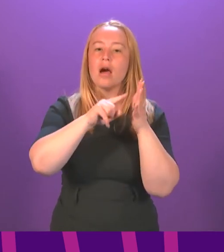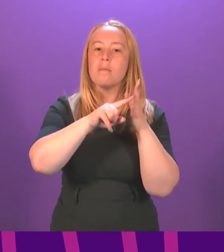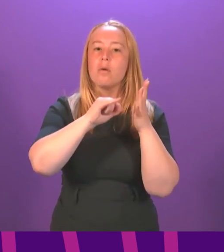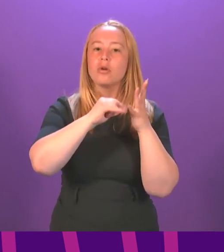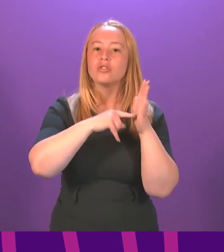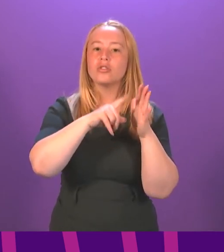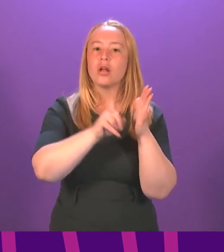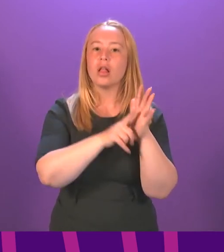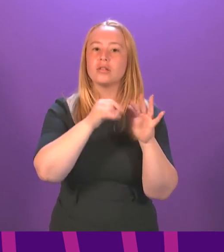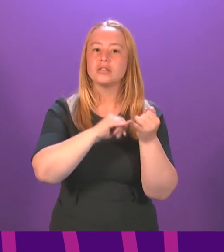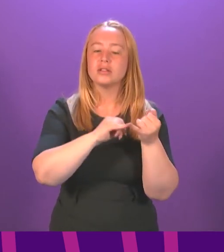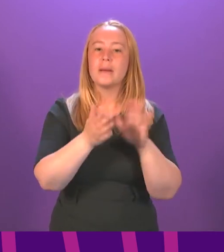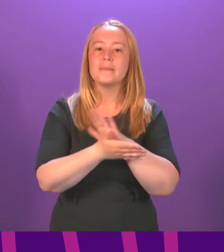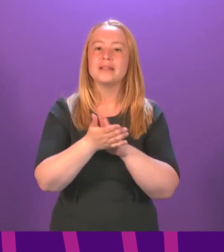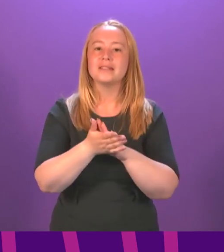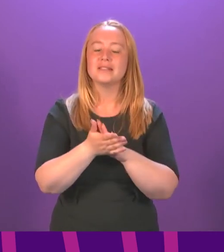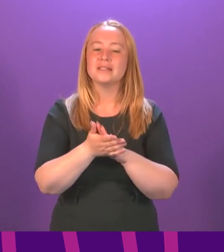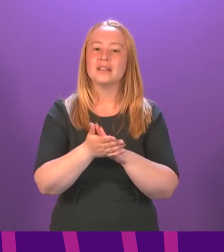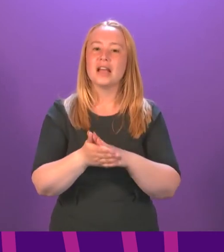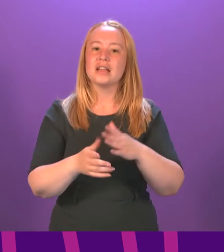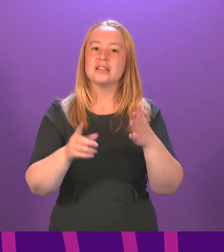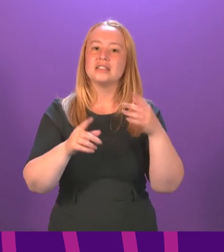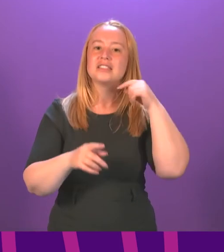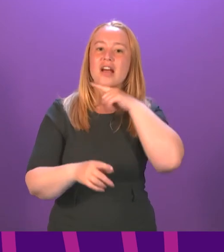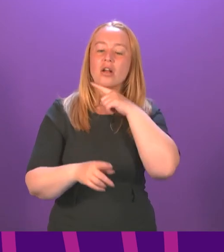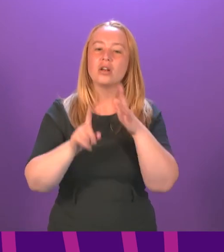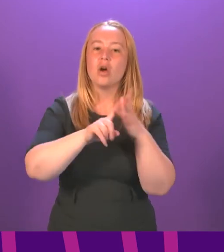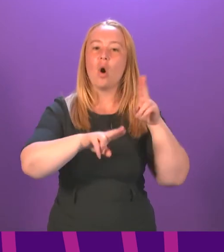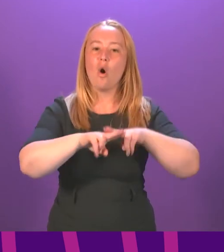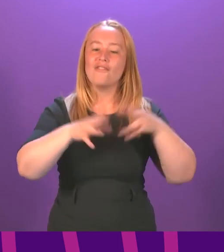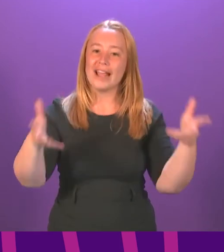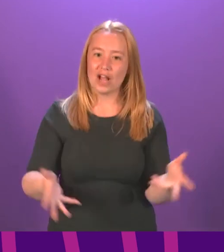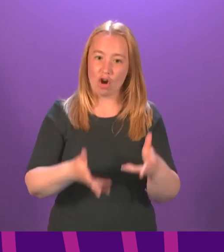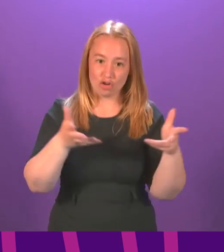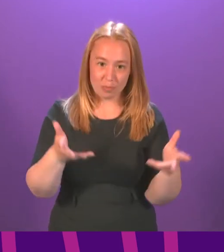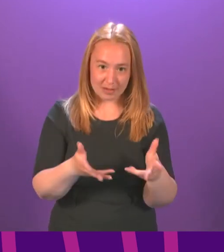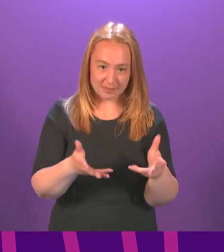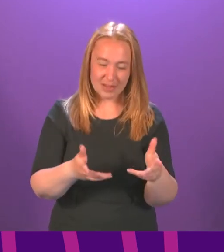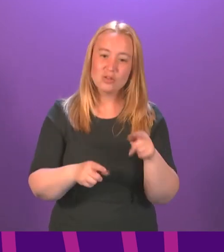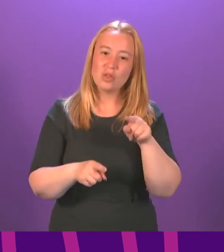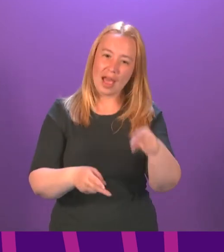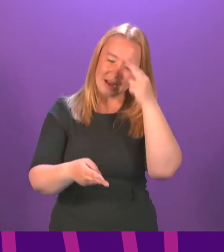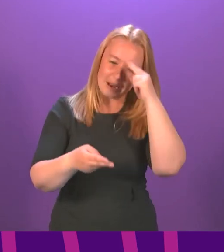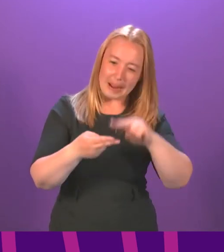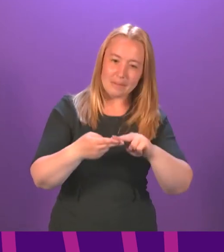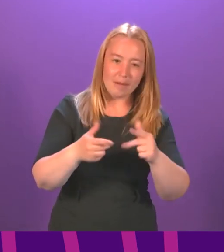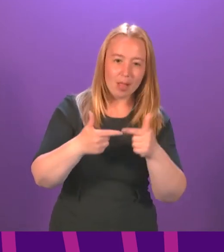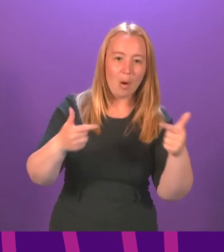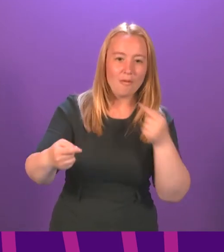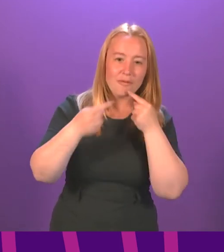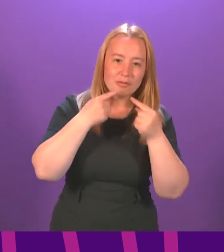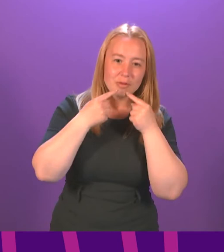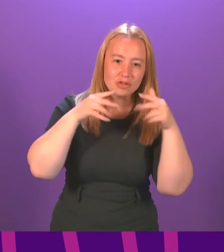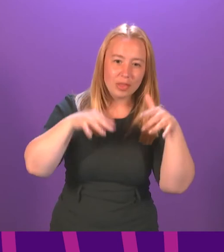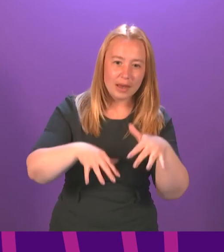son of encouragement. That name tells us a lot about Barnabas. For instance,